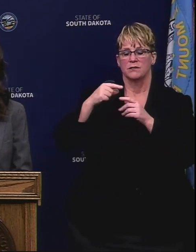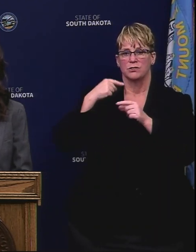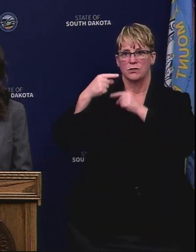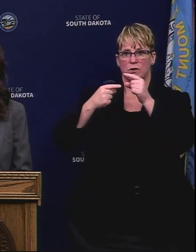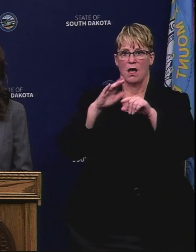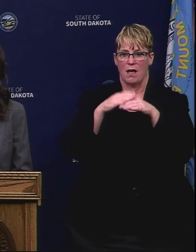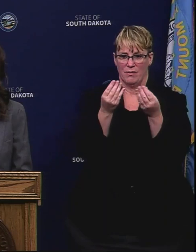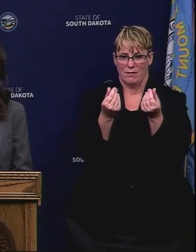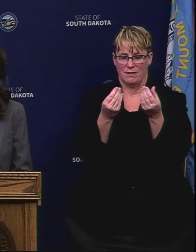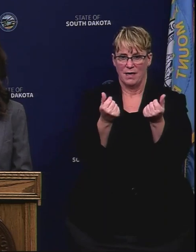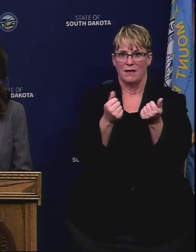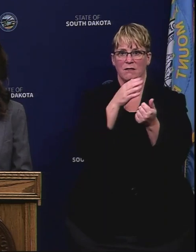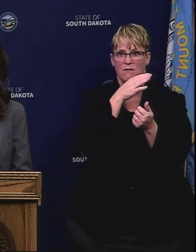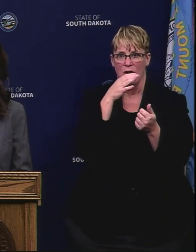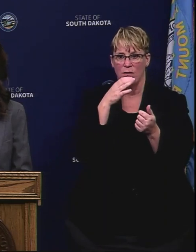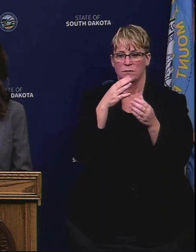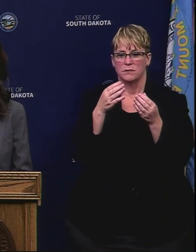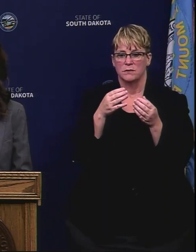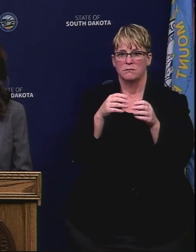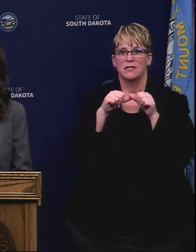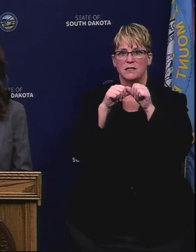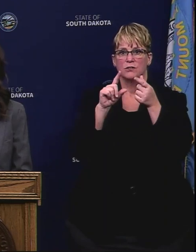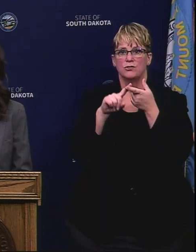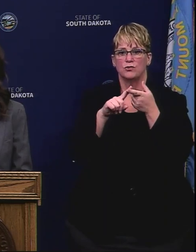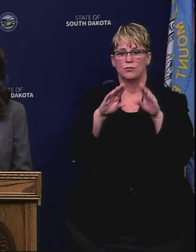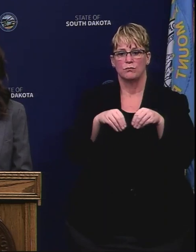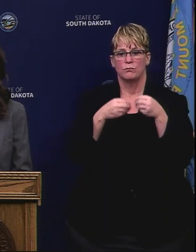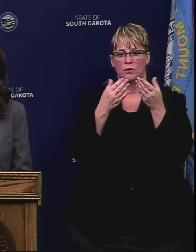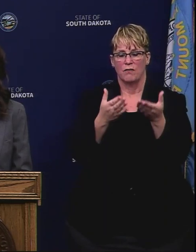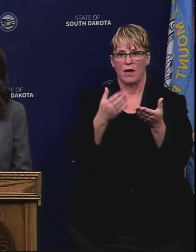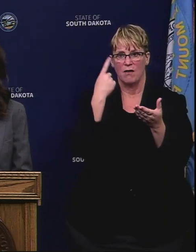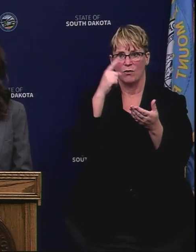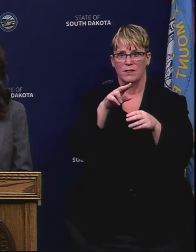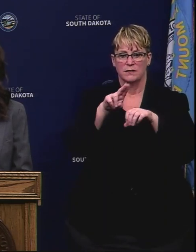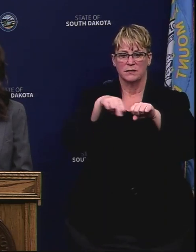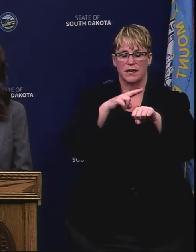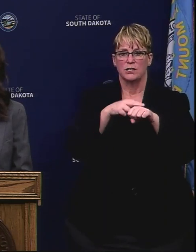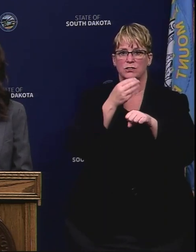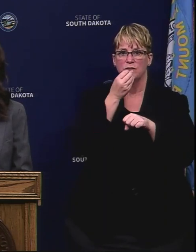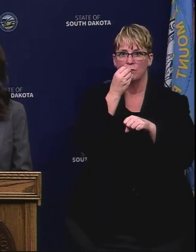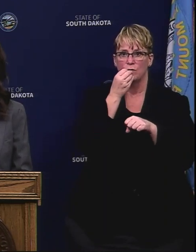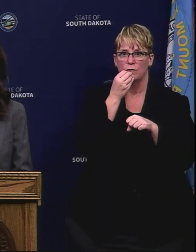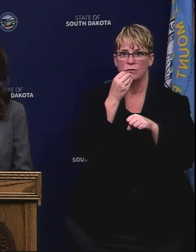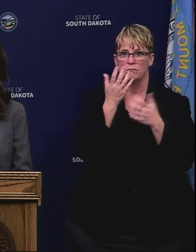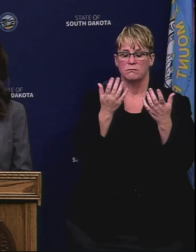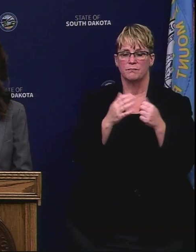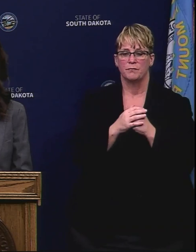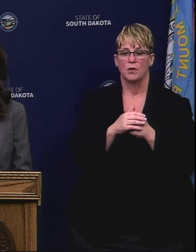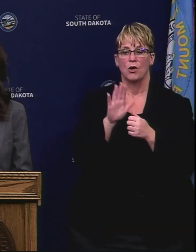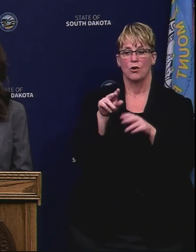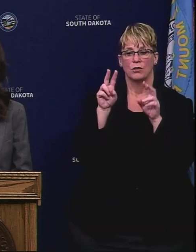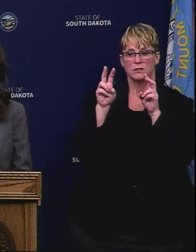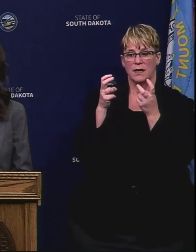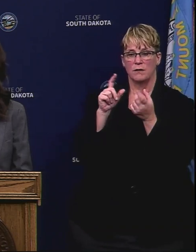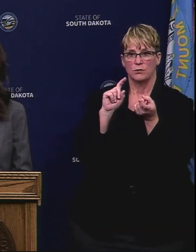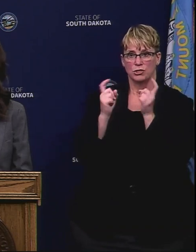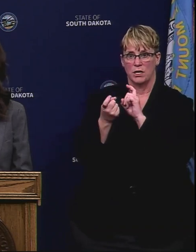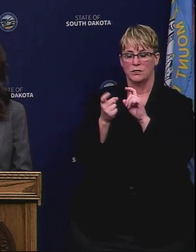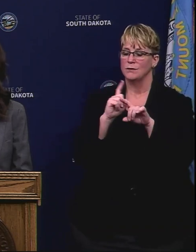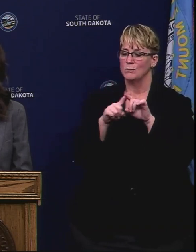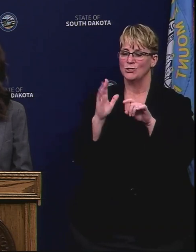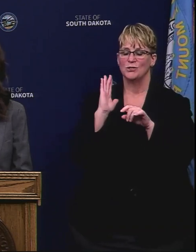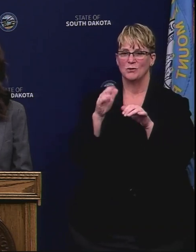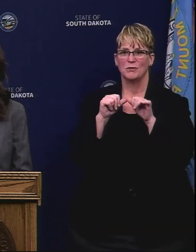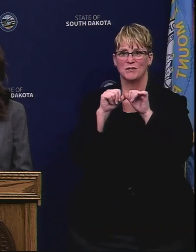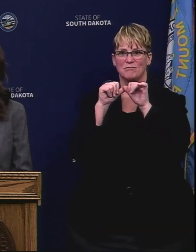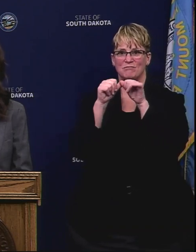land and continue to provide for this nation's food supply. While her title is going to change, she is going to continue to